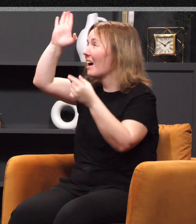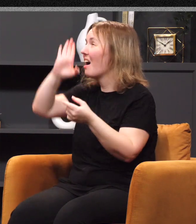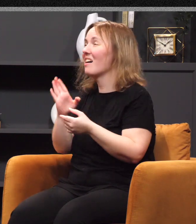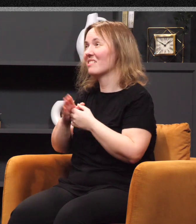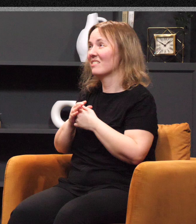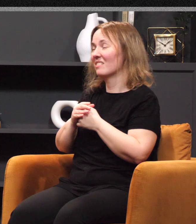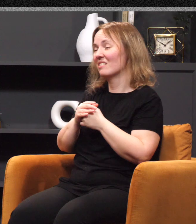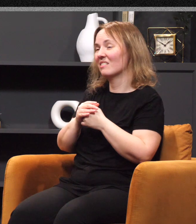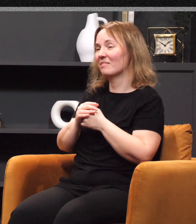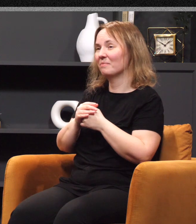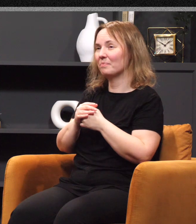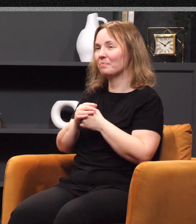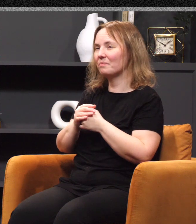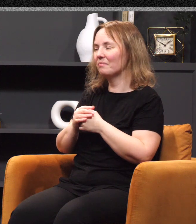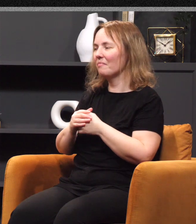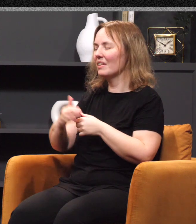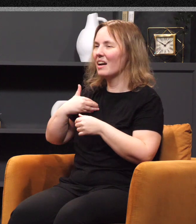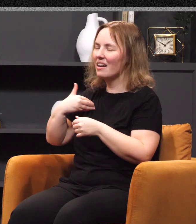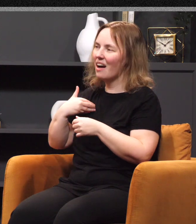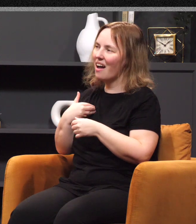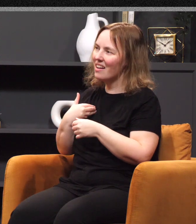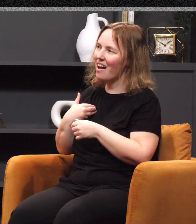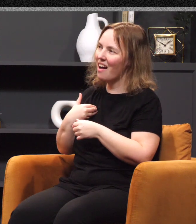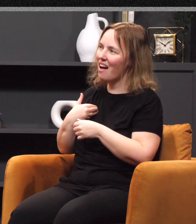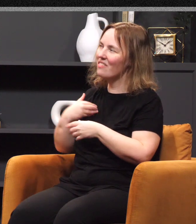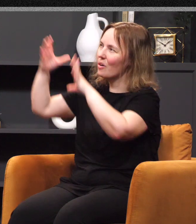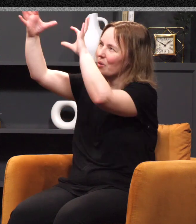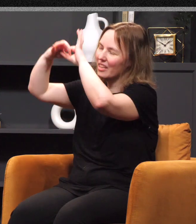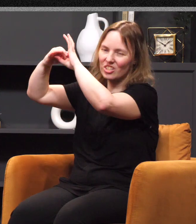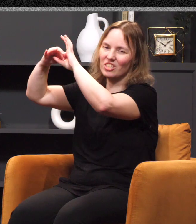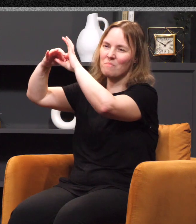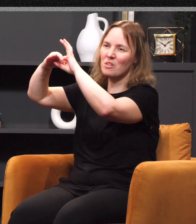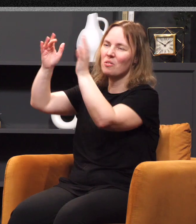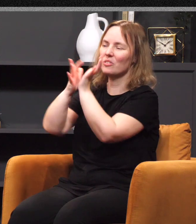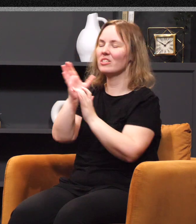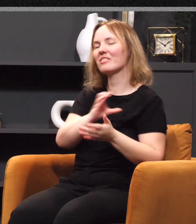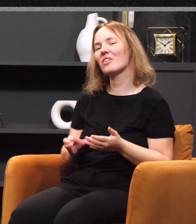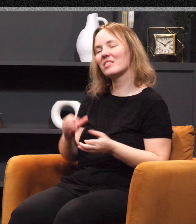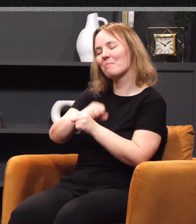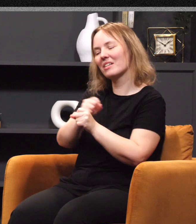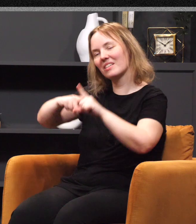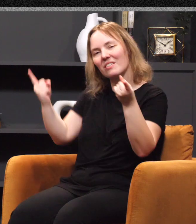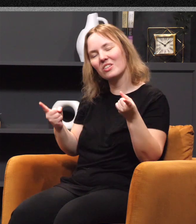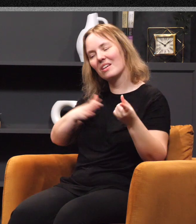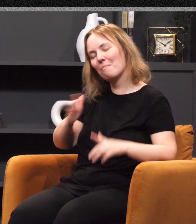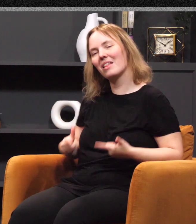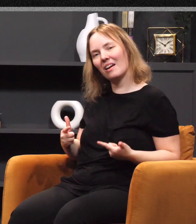But God, I have a resource. I have a relationship. Jesus Christ makes a difference in my life. But